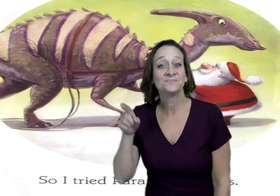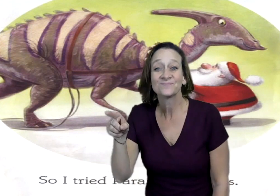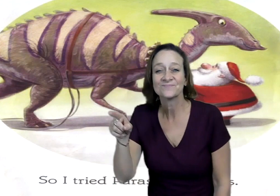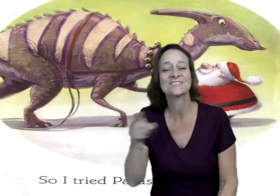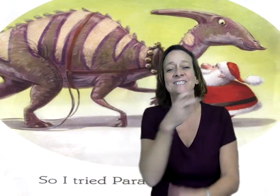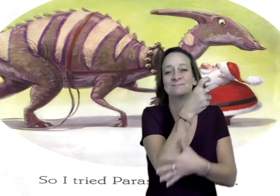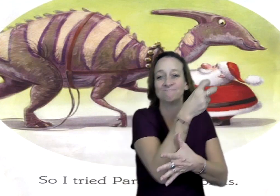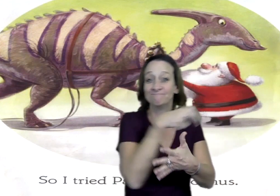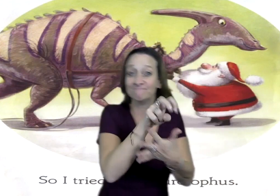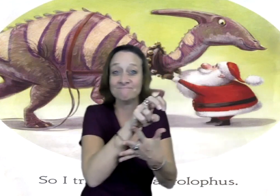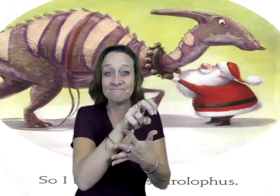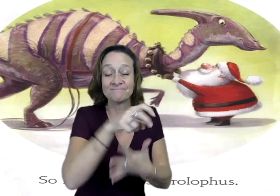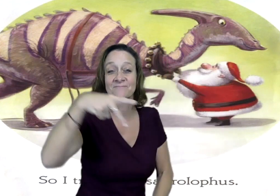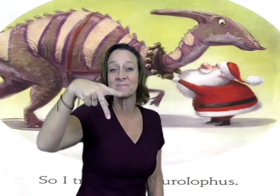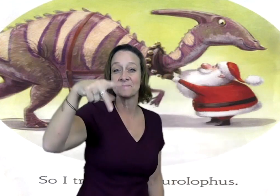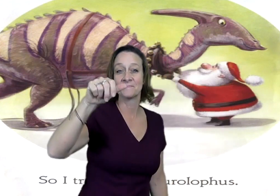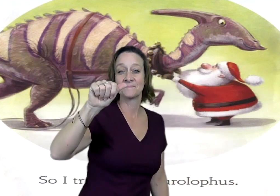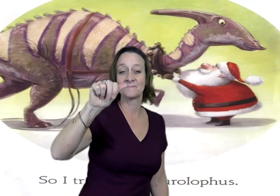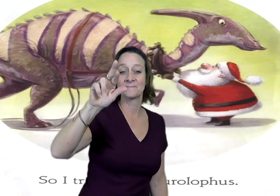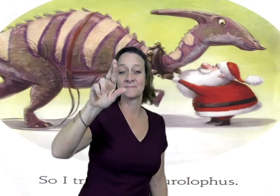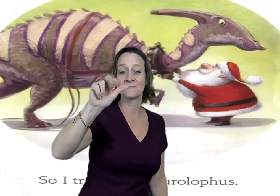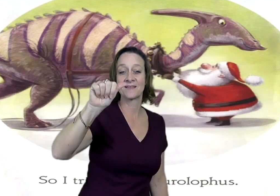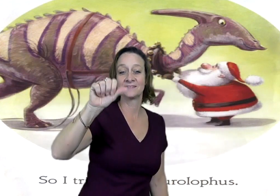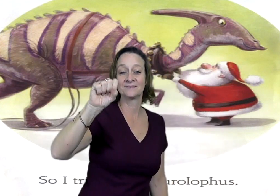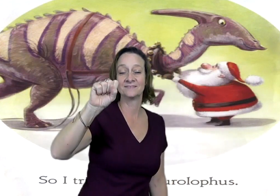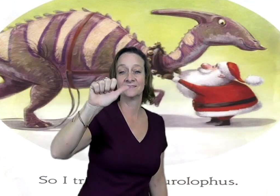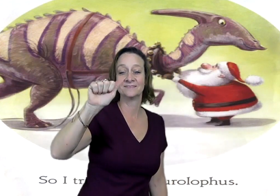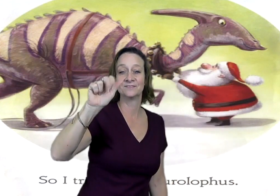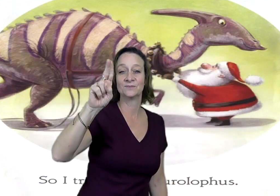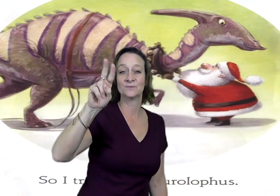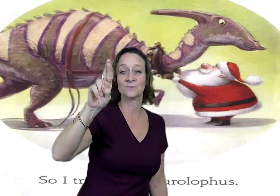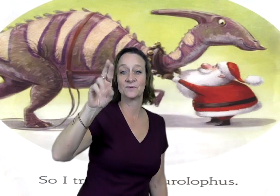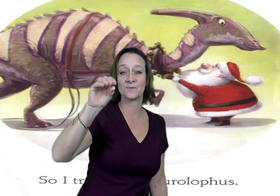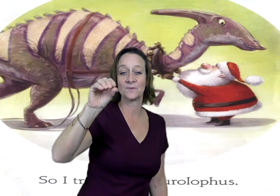So, I tried Parasaurolophus.